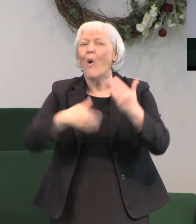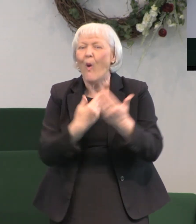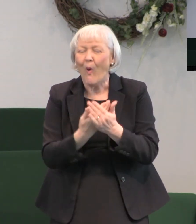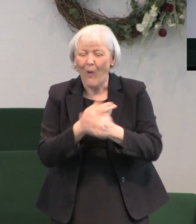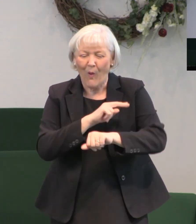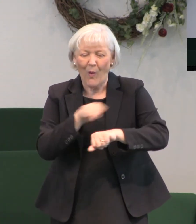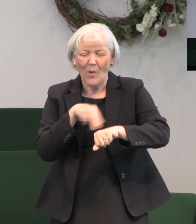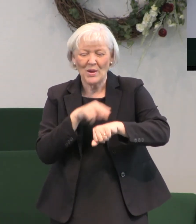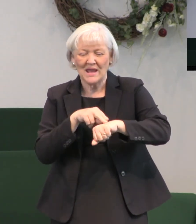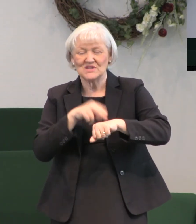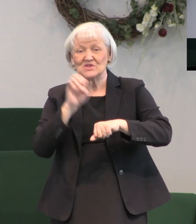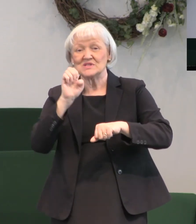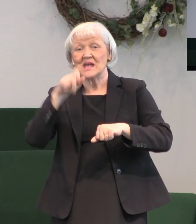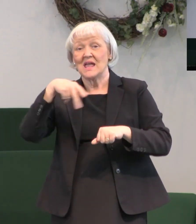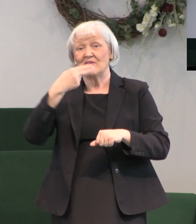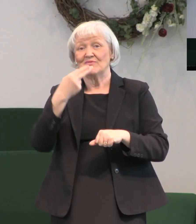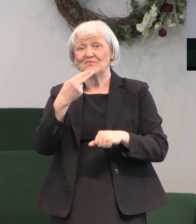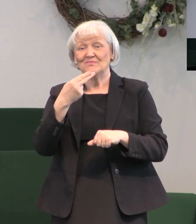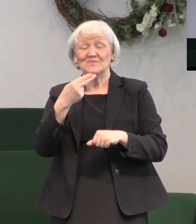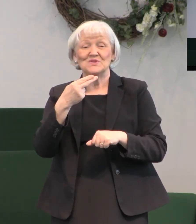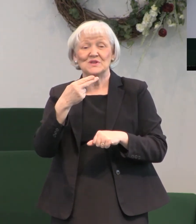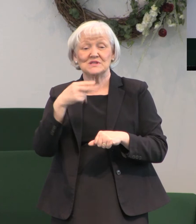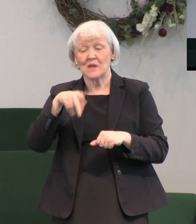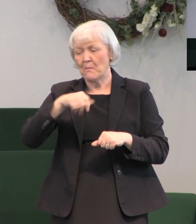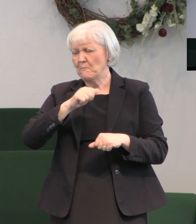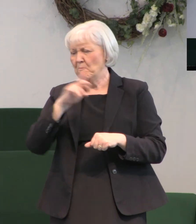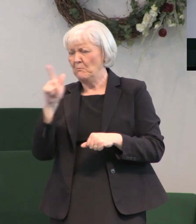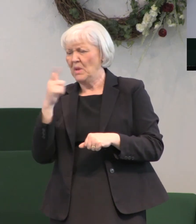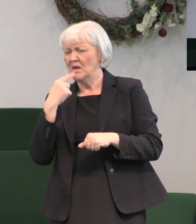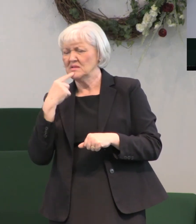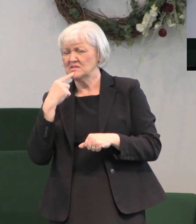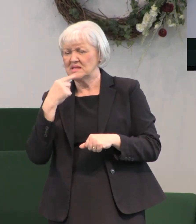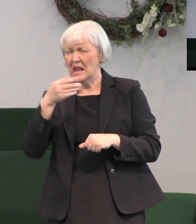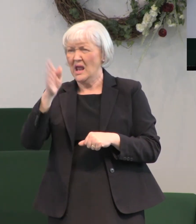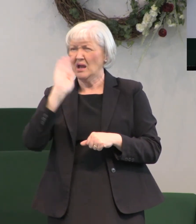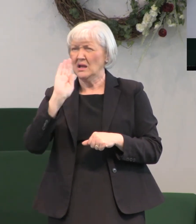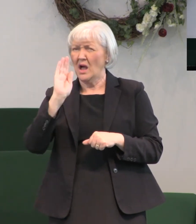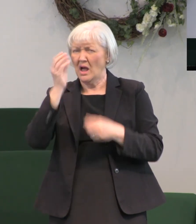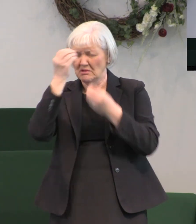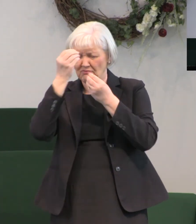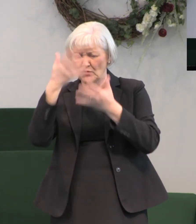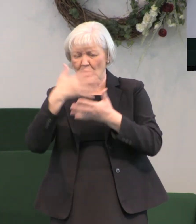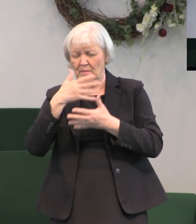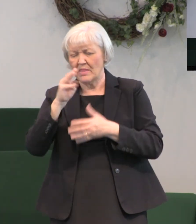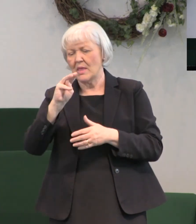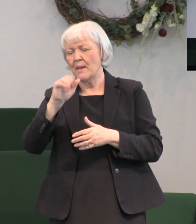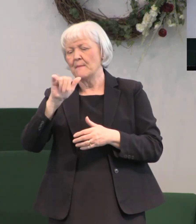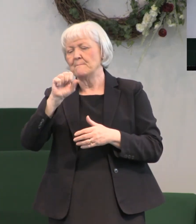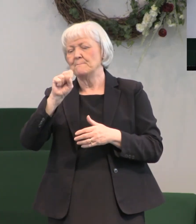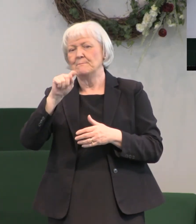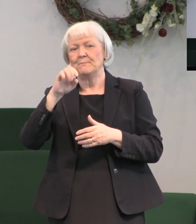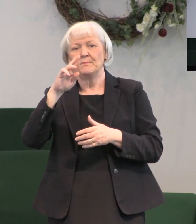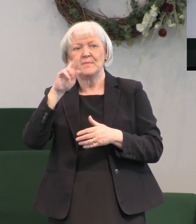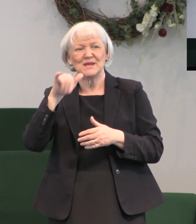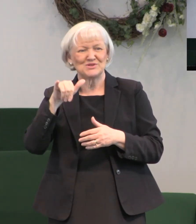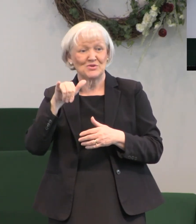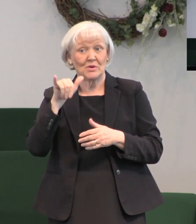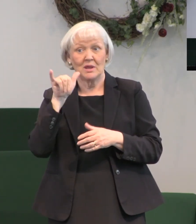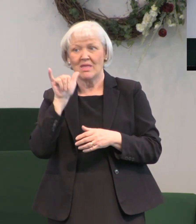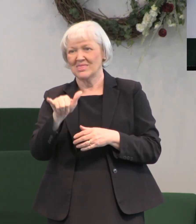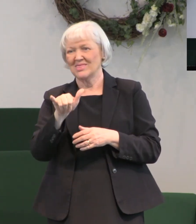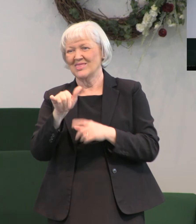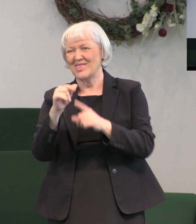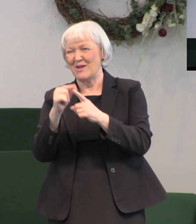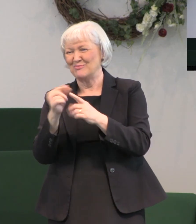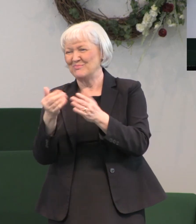it this way it says God has made known to me the mystery there's that word again which in other ages